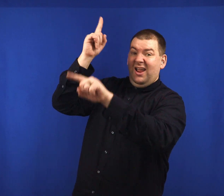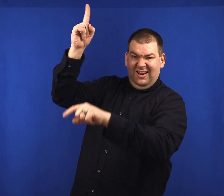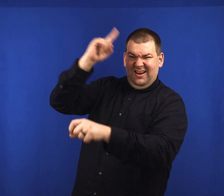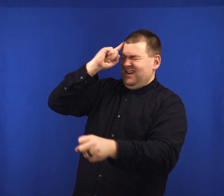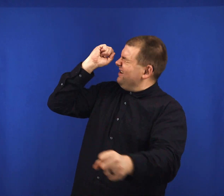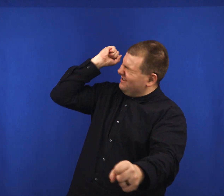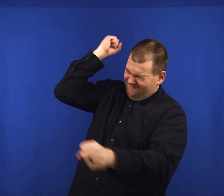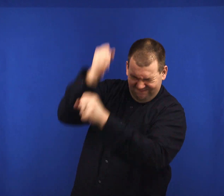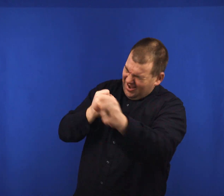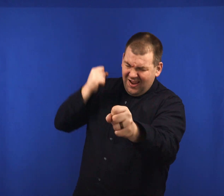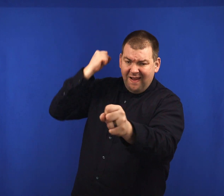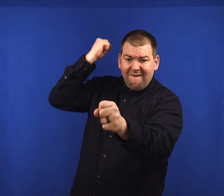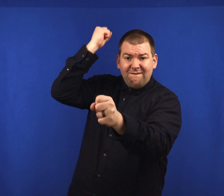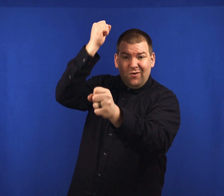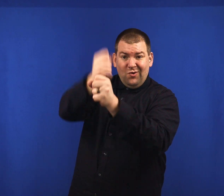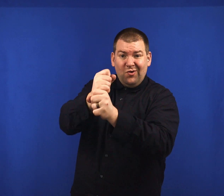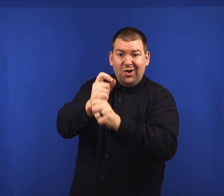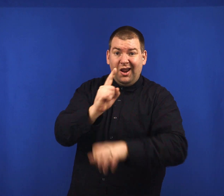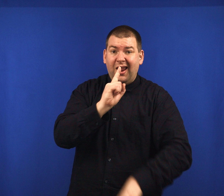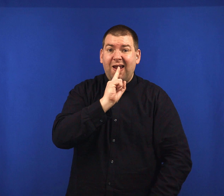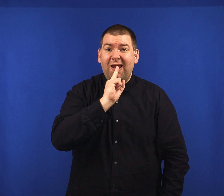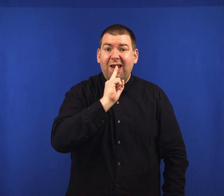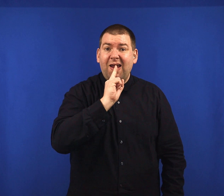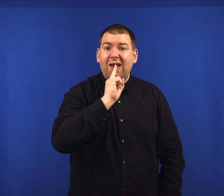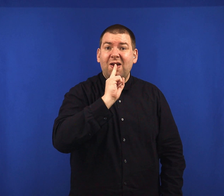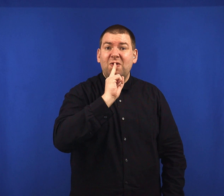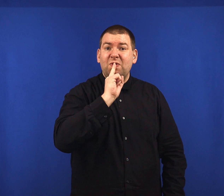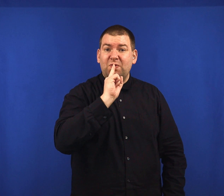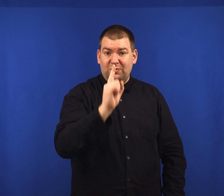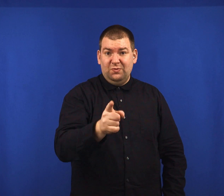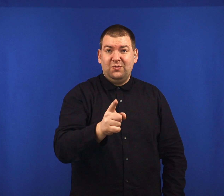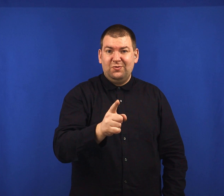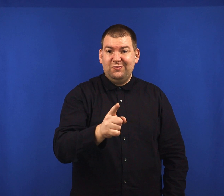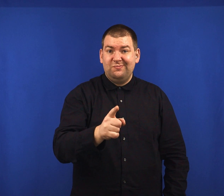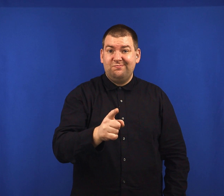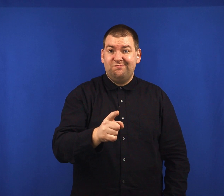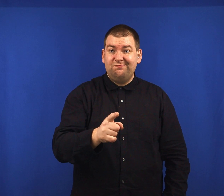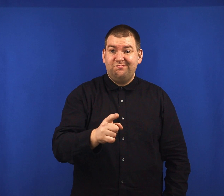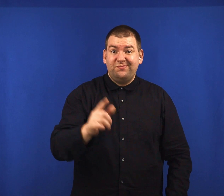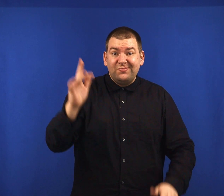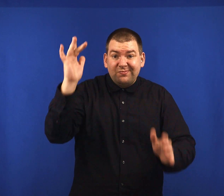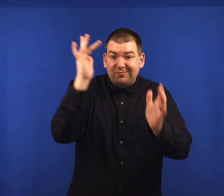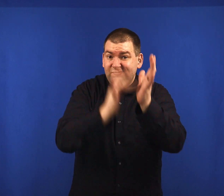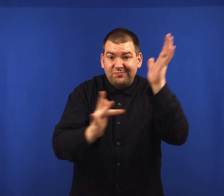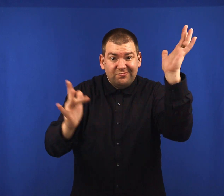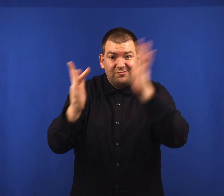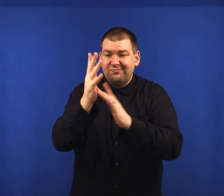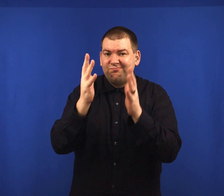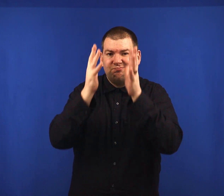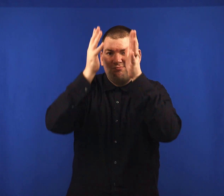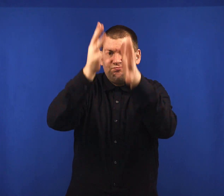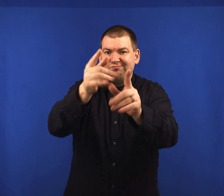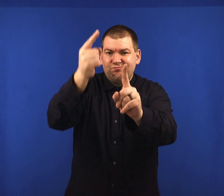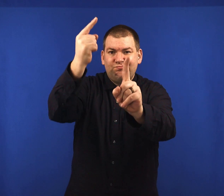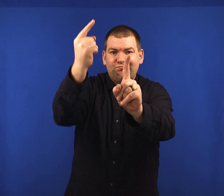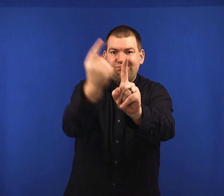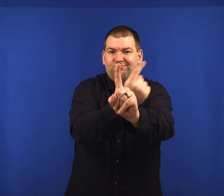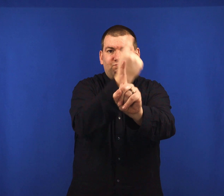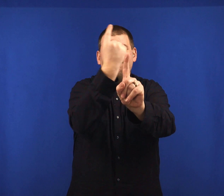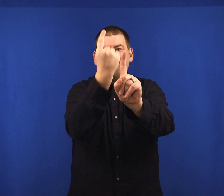Cause He's faithful and true. He won't just get